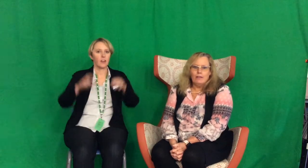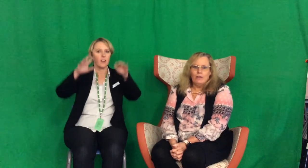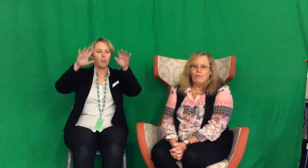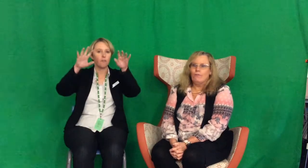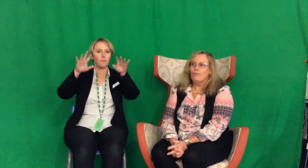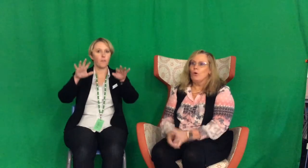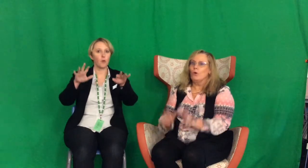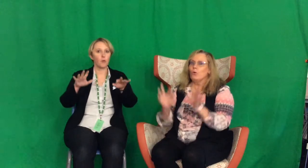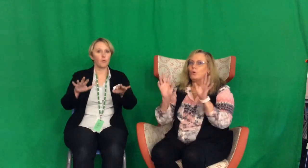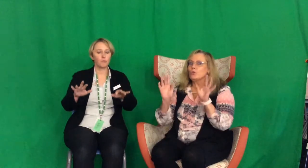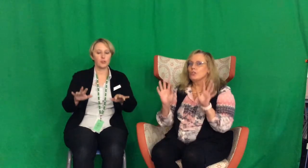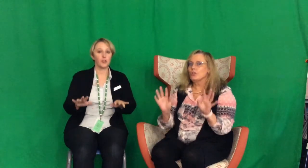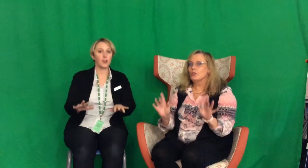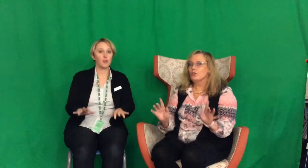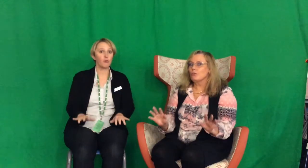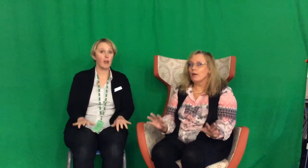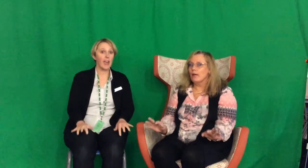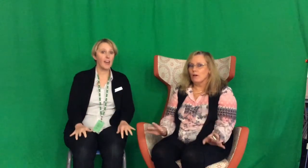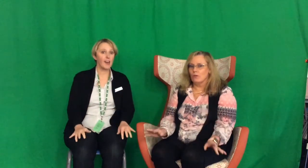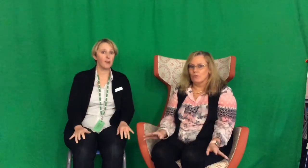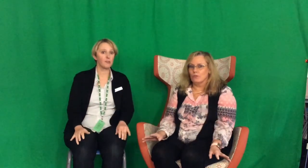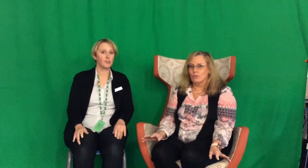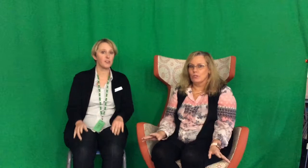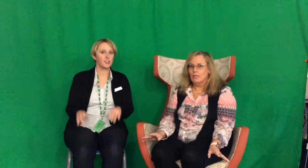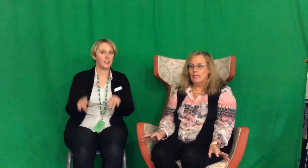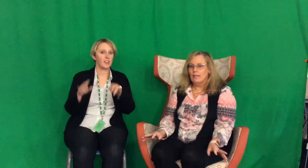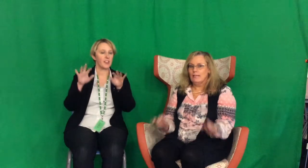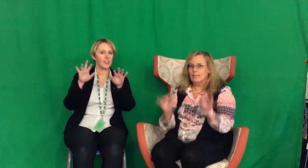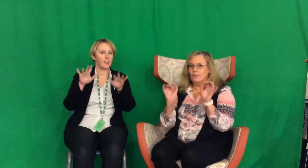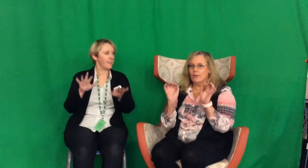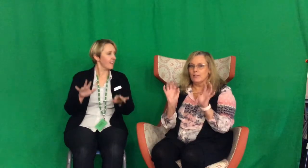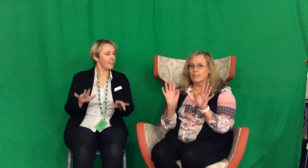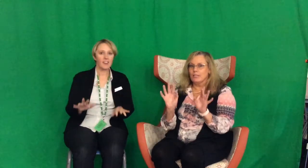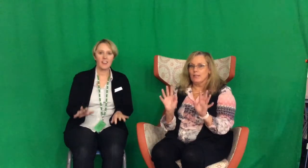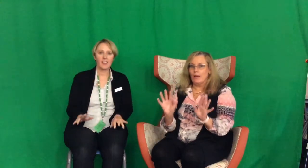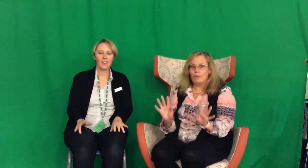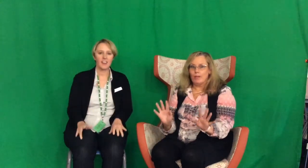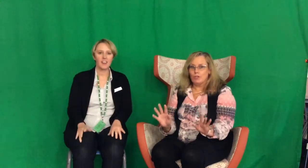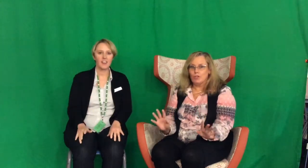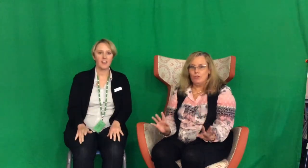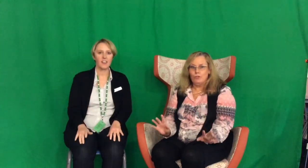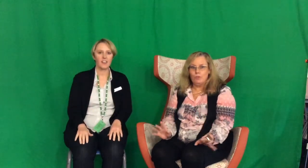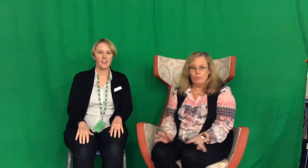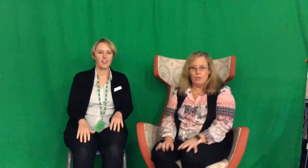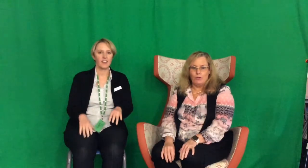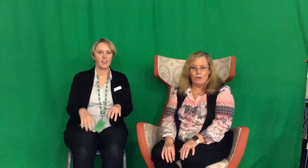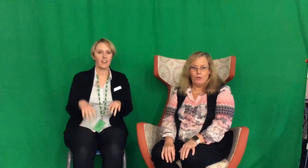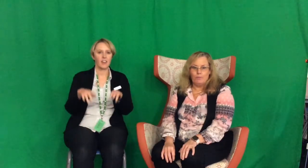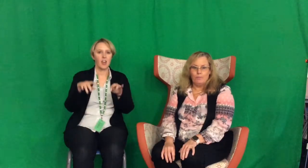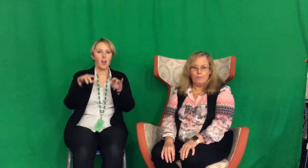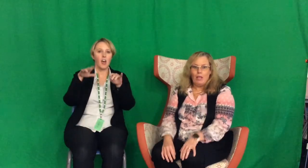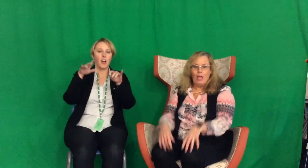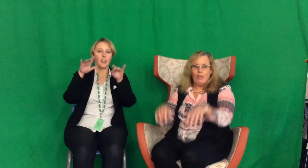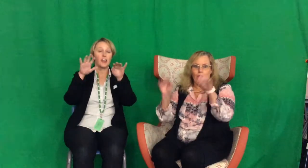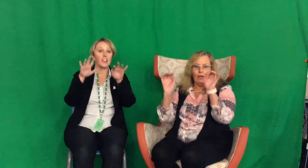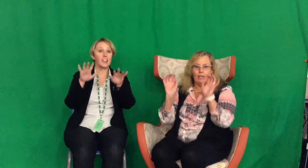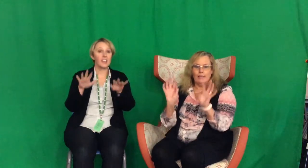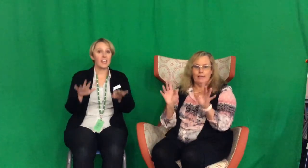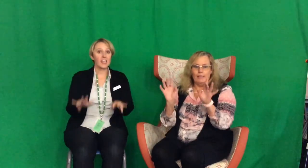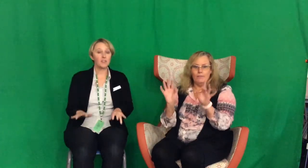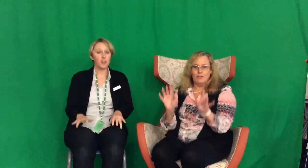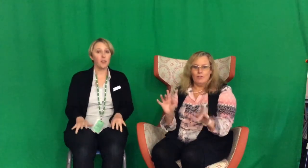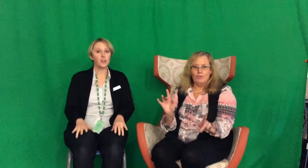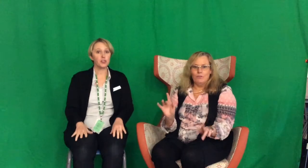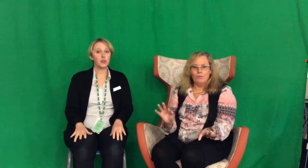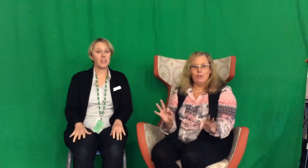fall to the ground. Let's see if we can sing that with our tune that we know. The